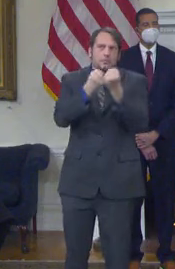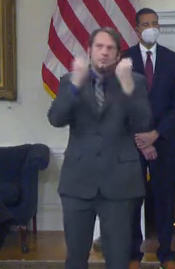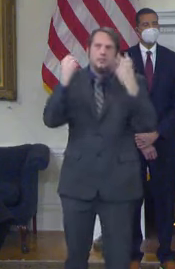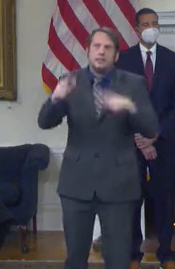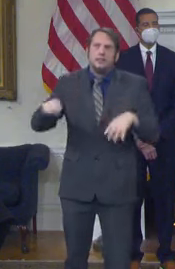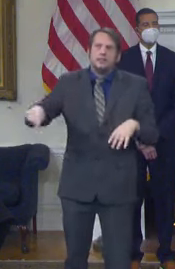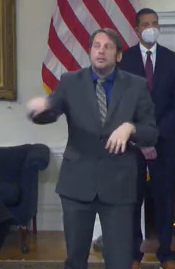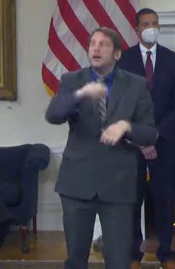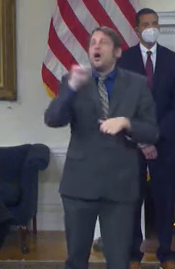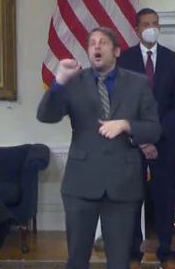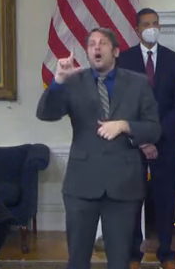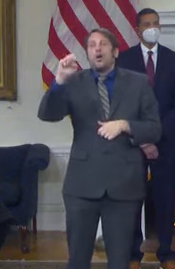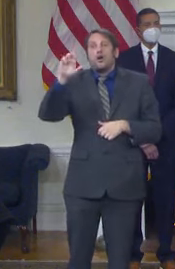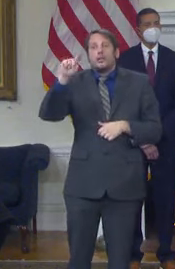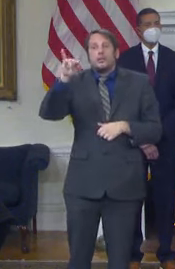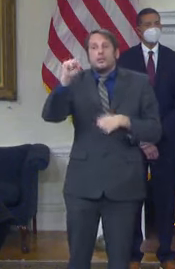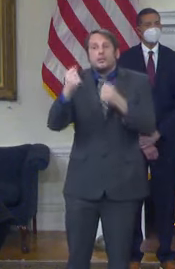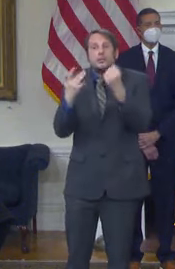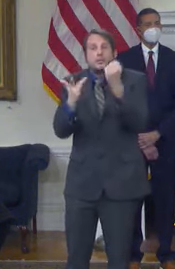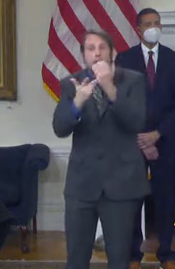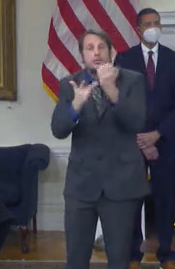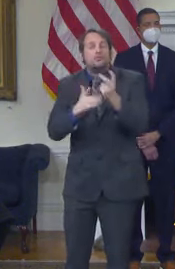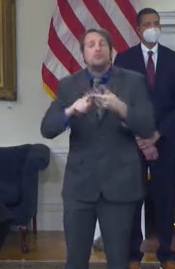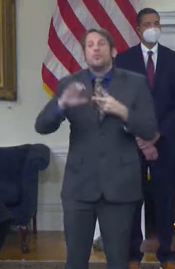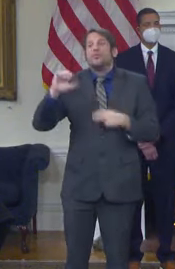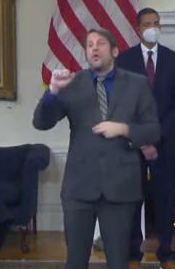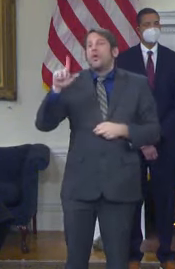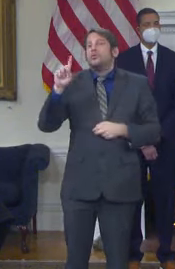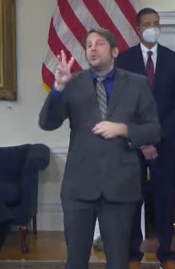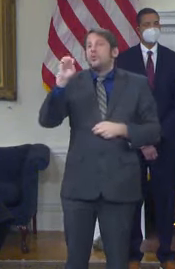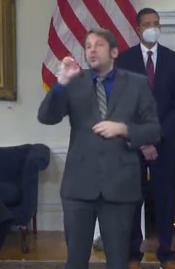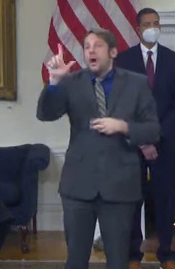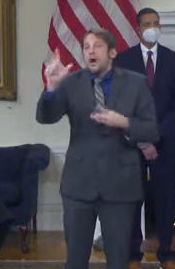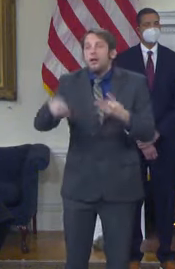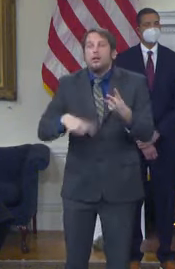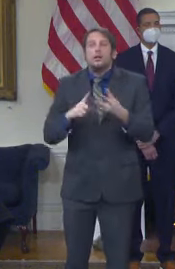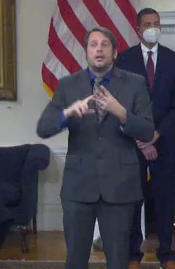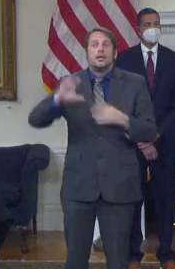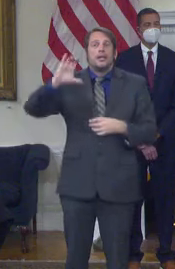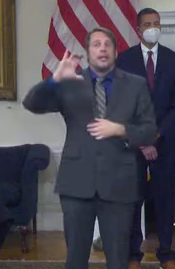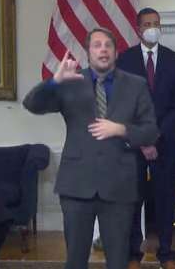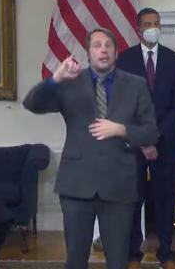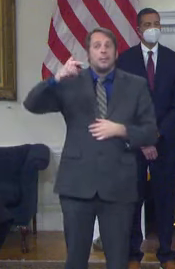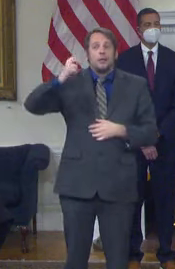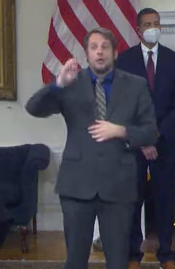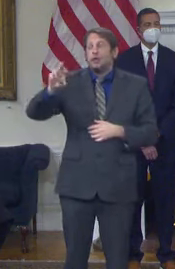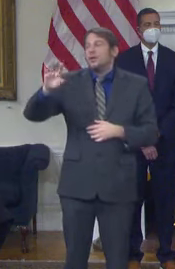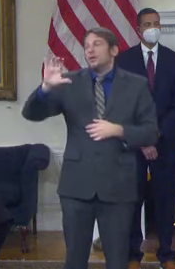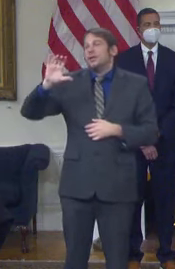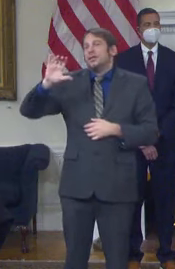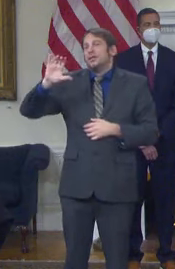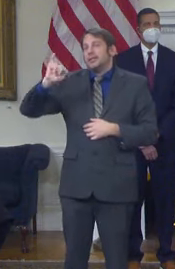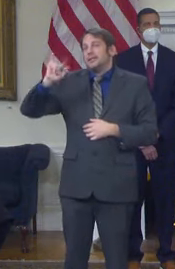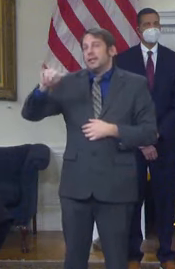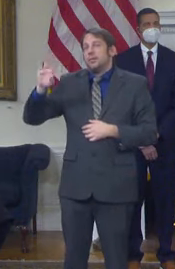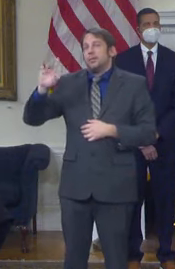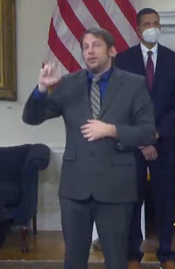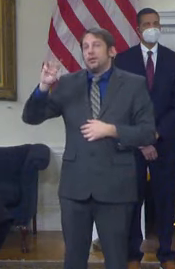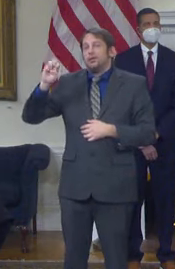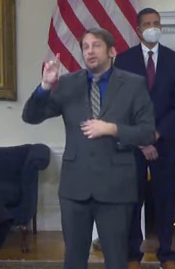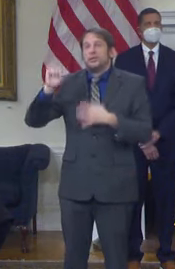Manufacturing, Clipper City Brewing, Alliant Tech Systems Operations, just to name a few.